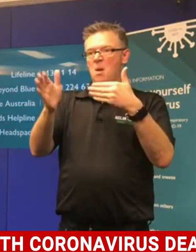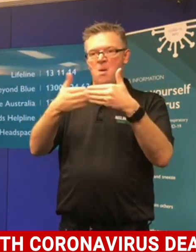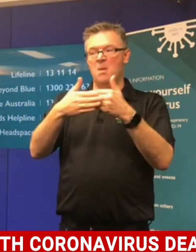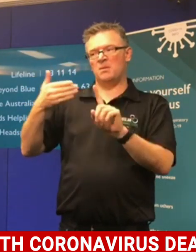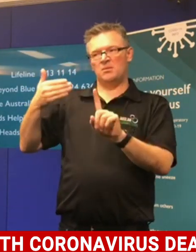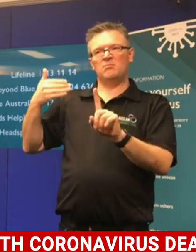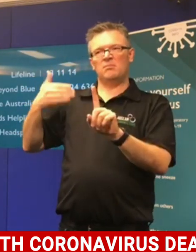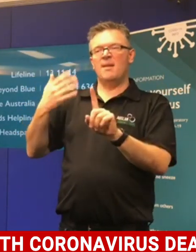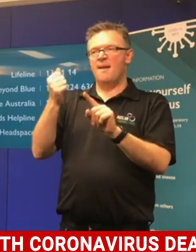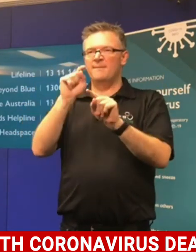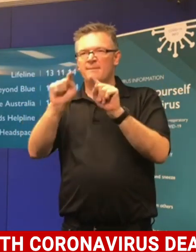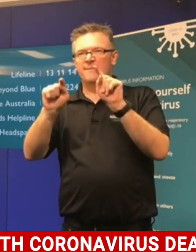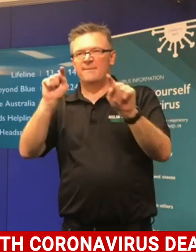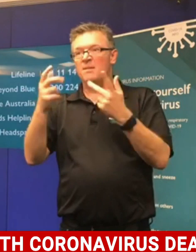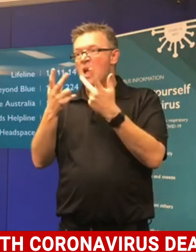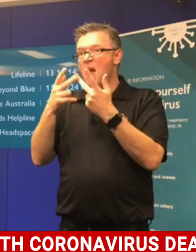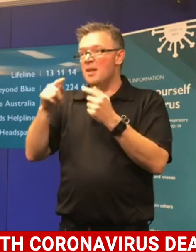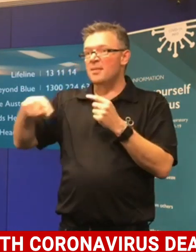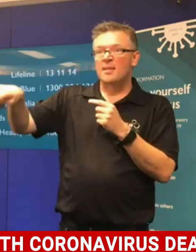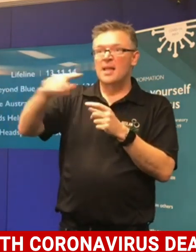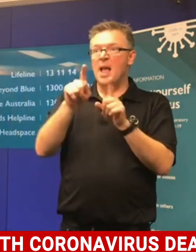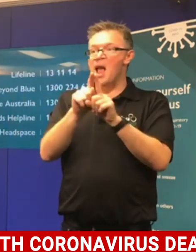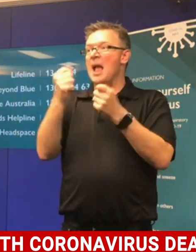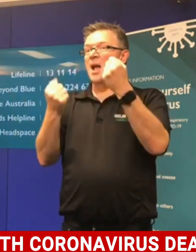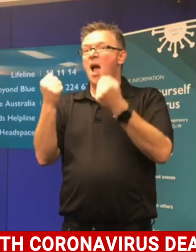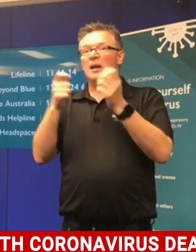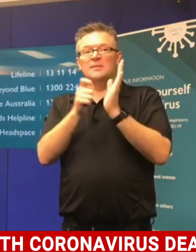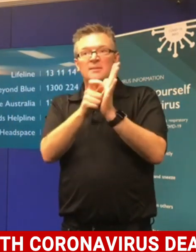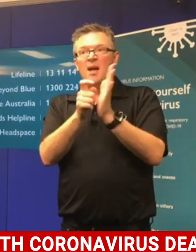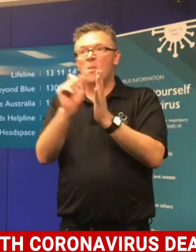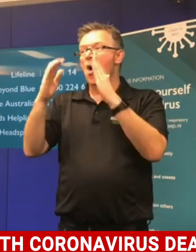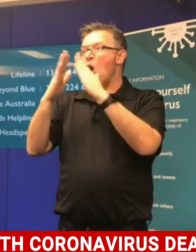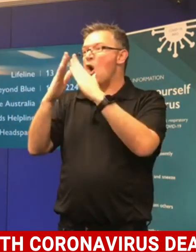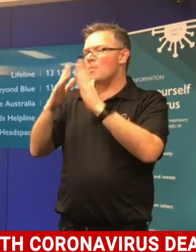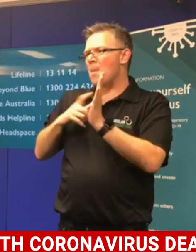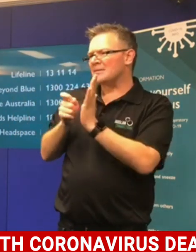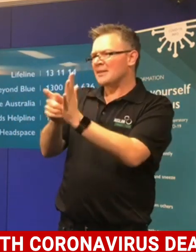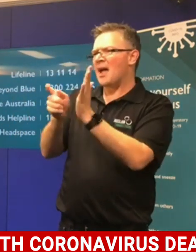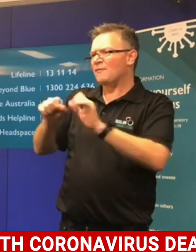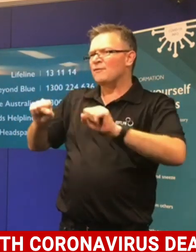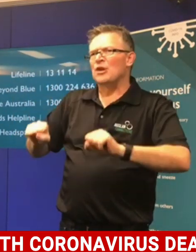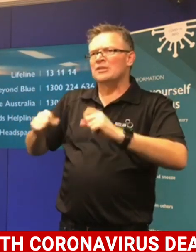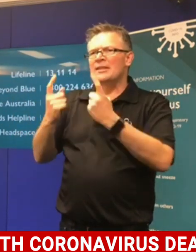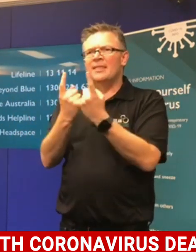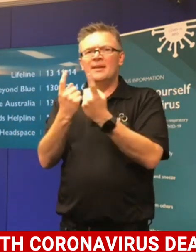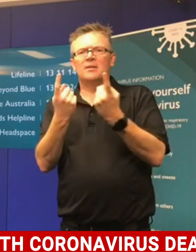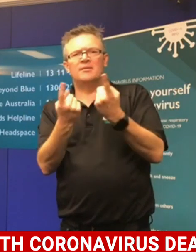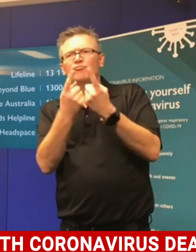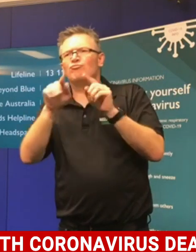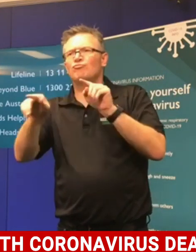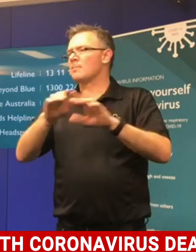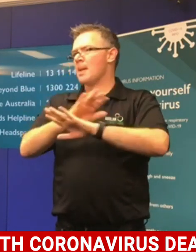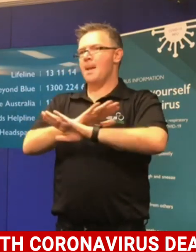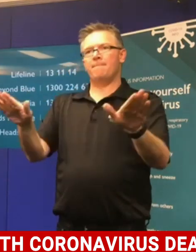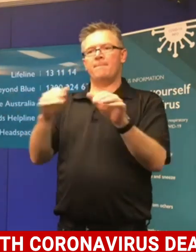Garage sales from 6pm tomorrow evening will be prohibited. And also sex